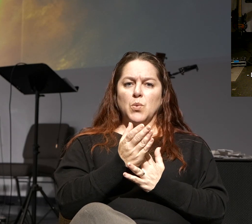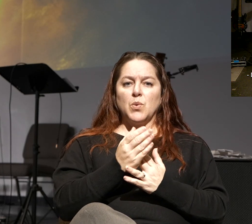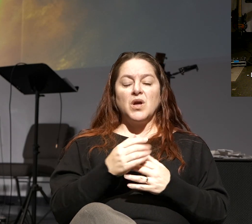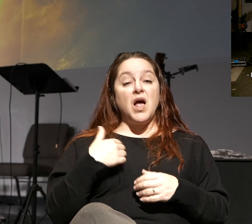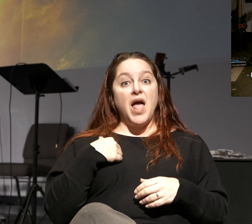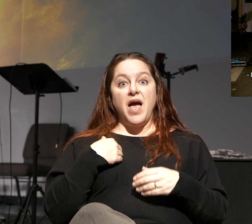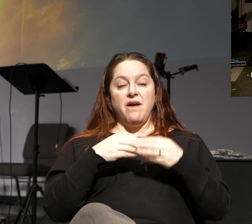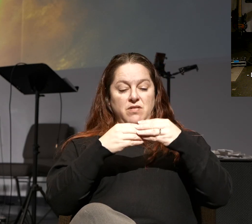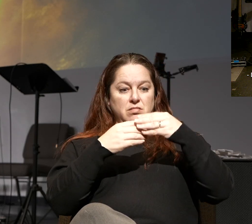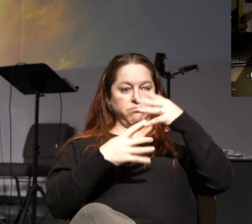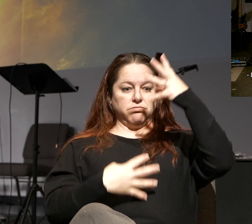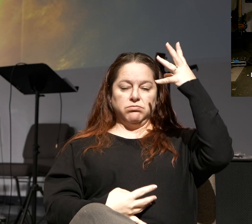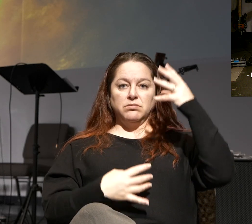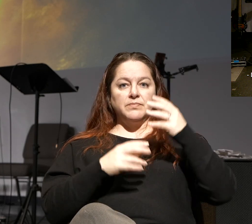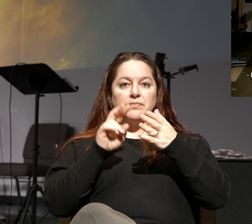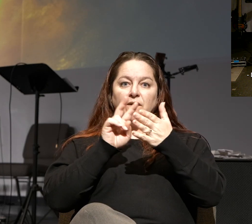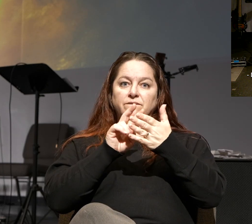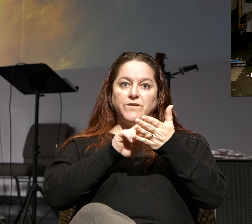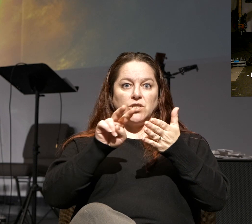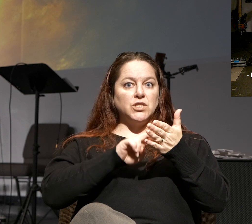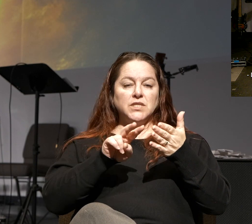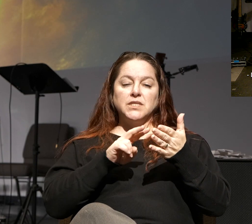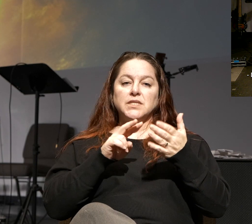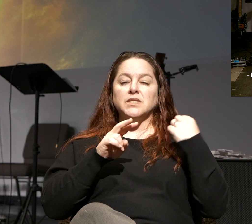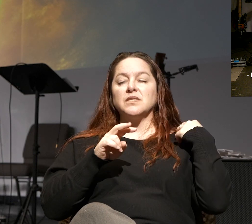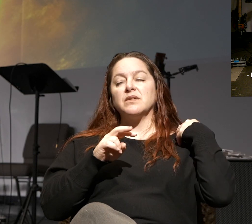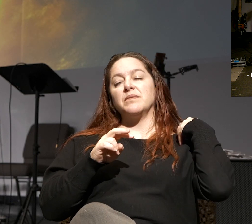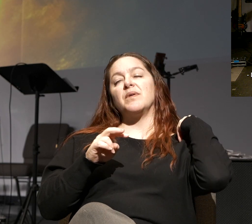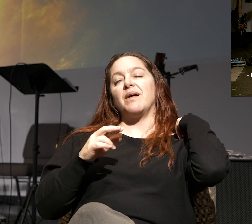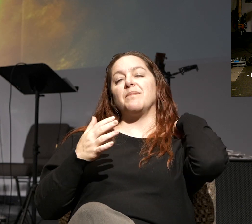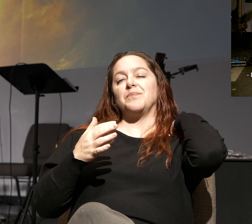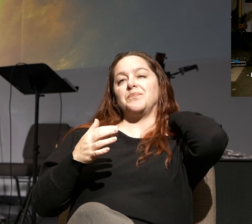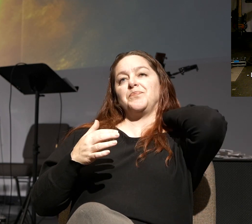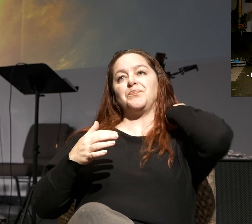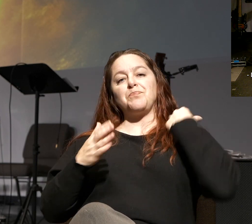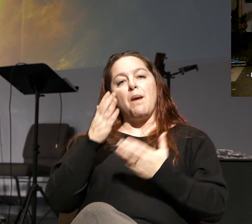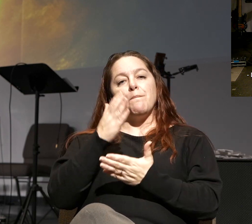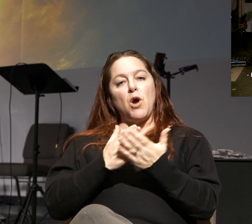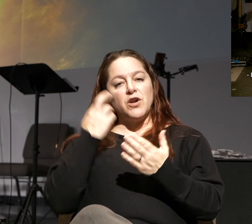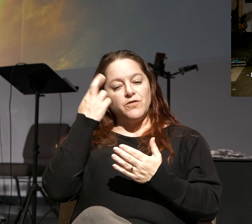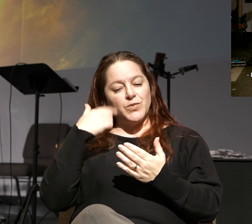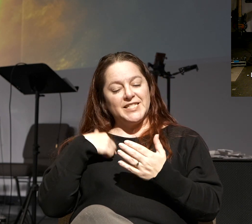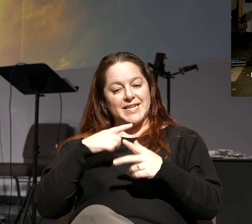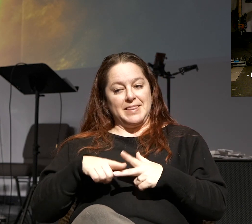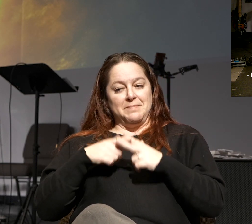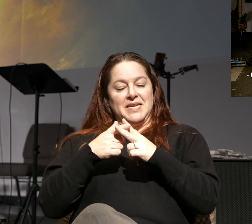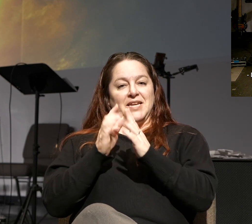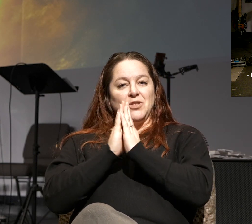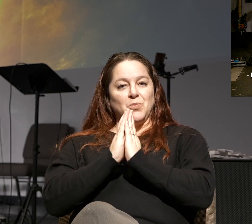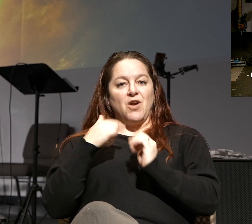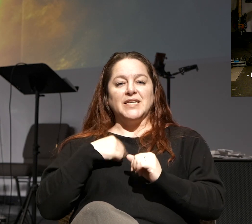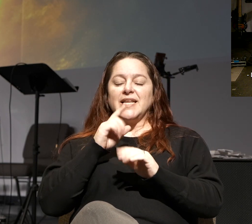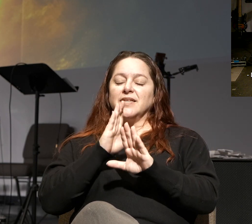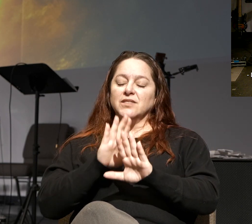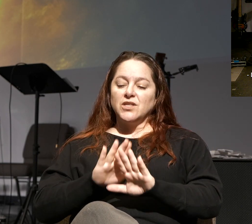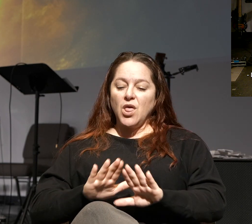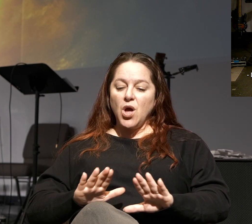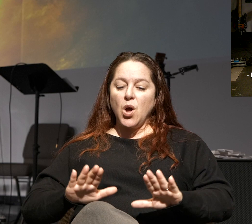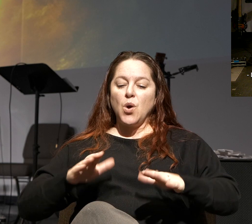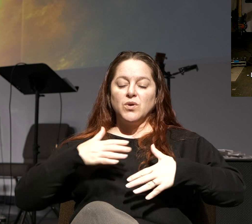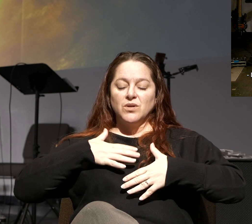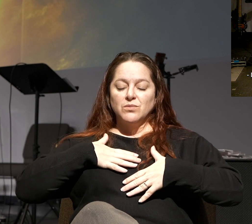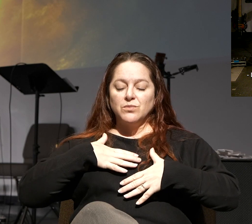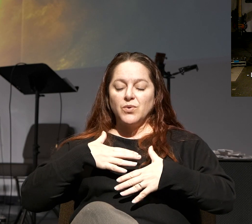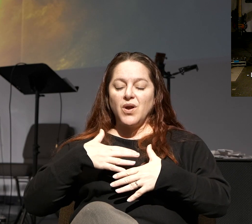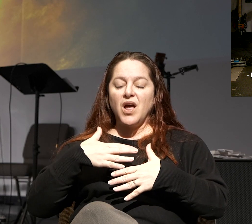of verses. When I'm spending time with God, part of why I say at the very beginning of our prayer, I just take a deep breath, slow down, be a little